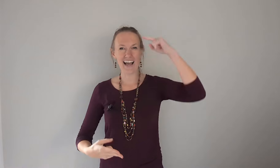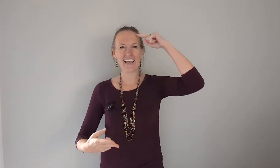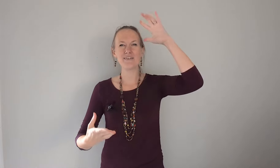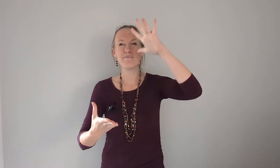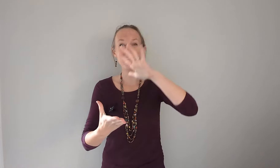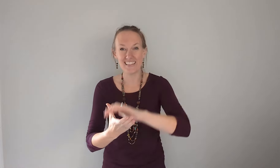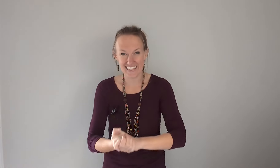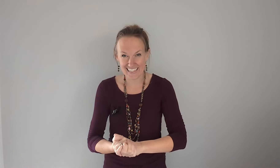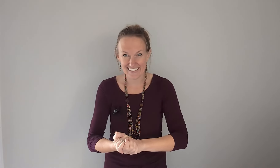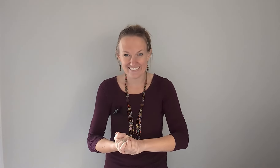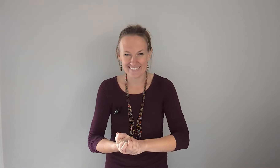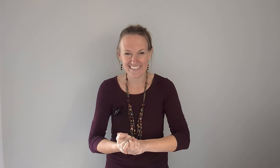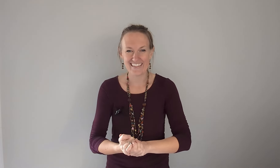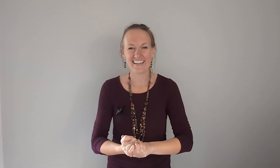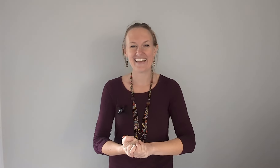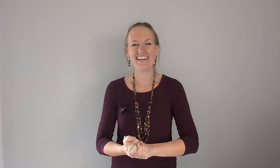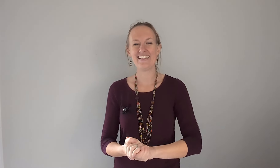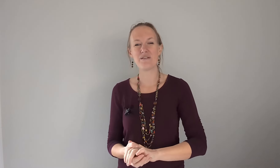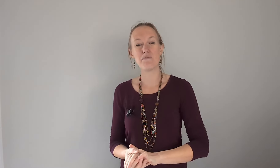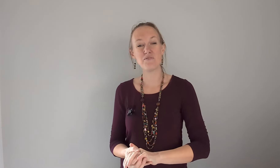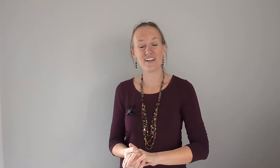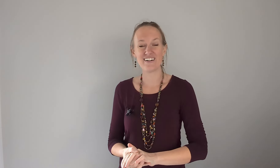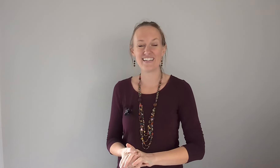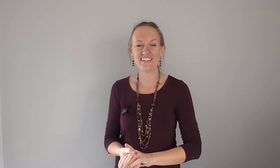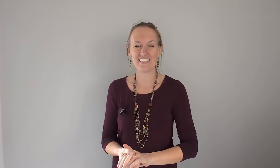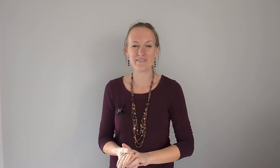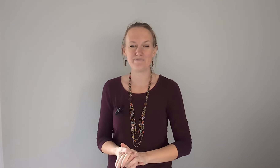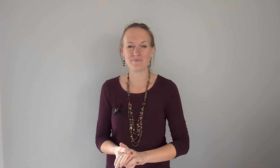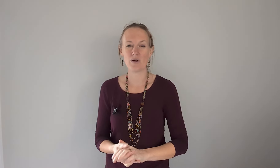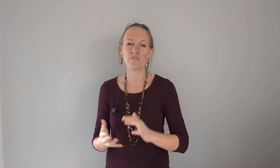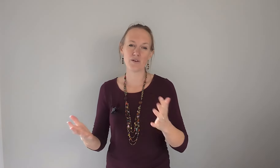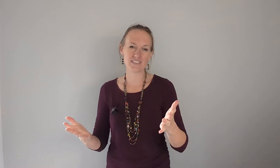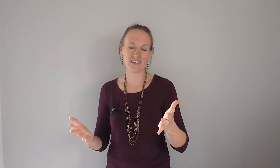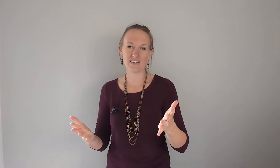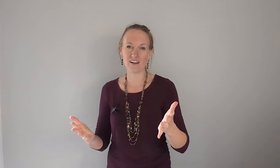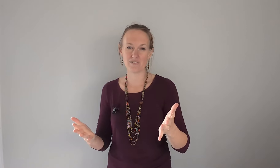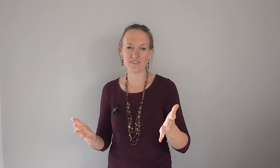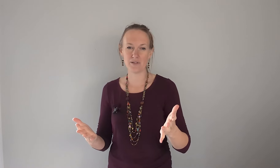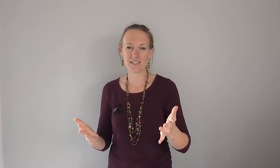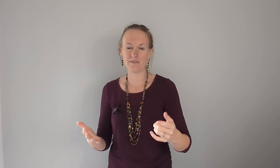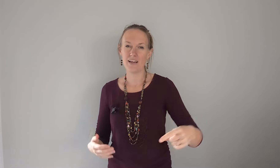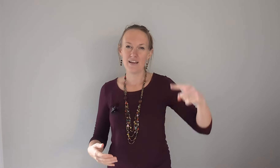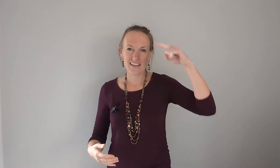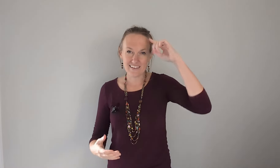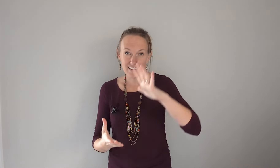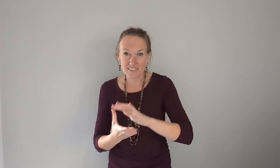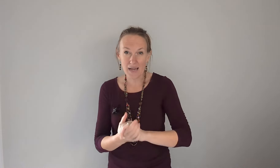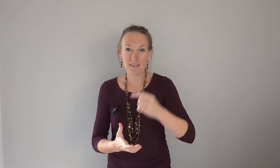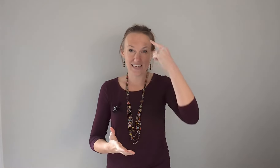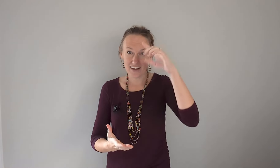believe okay and then moving on um oh if you are signing along with phil wickham in there he goes i believe